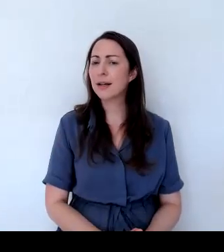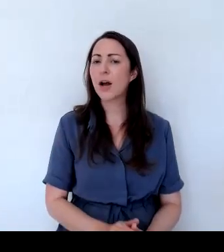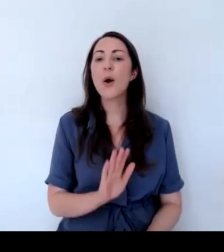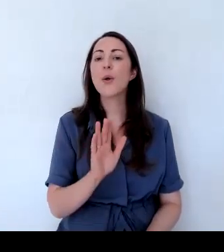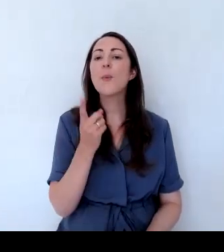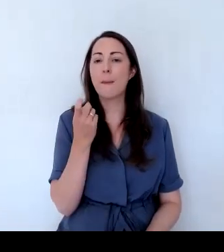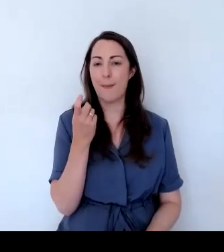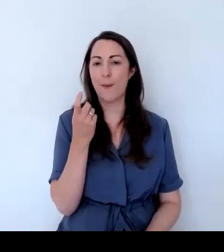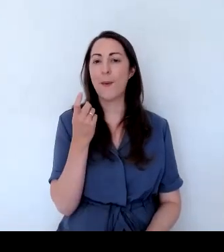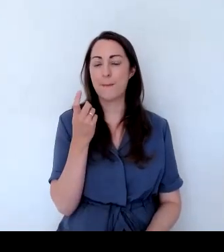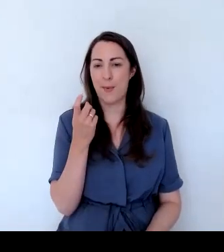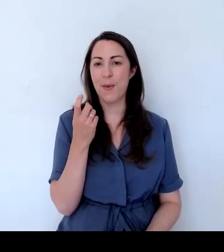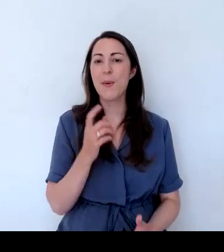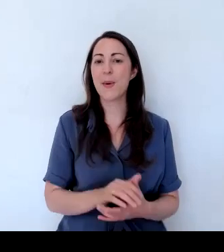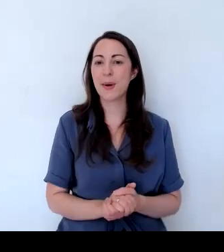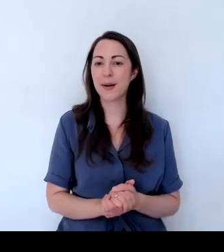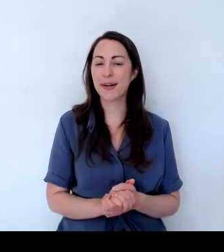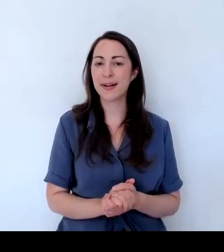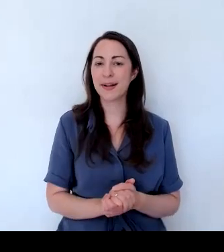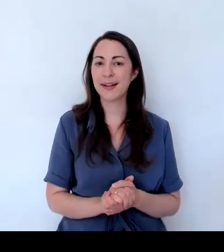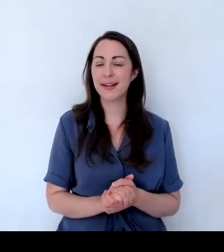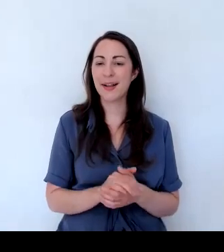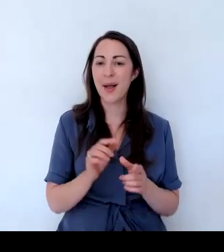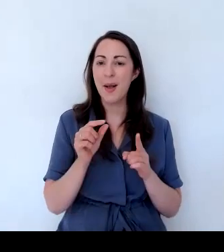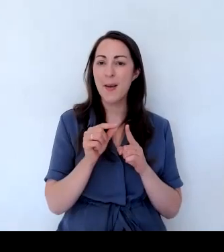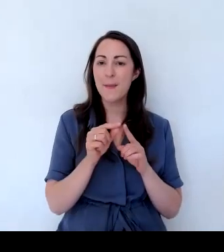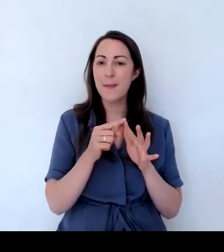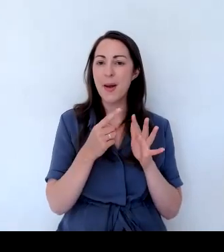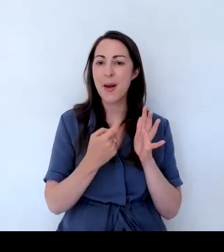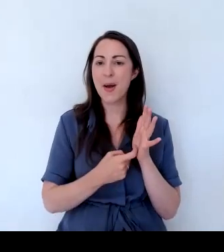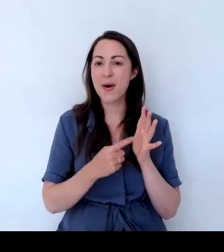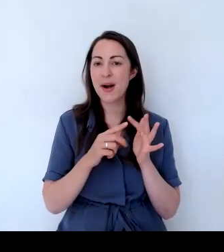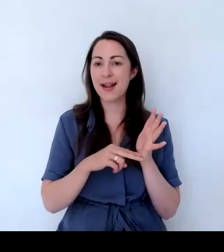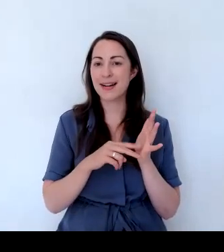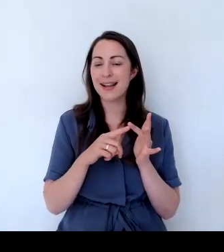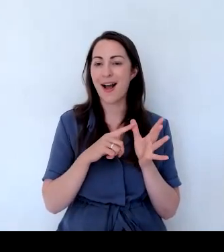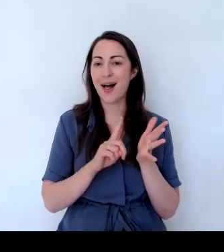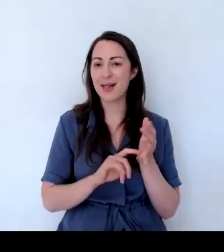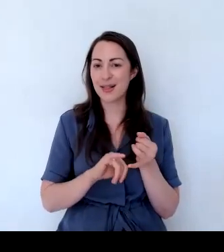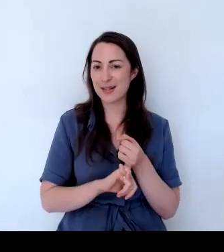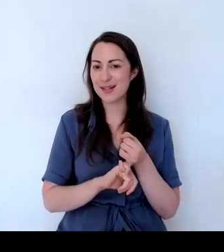Planting perennials for pollinators on the 6th of July. All right. Yes.